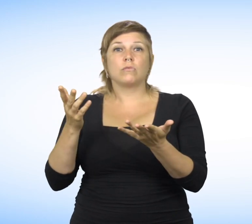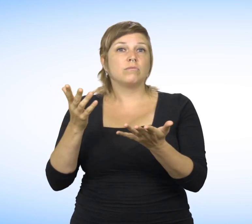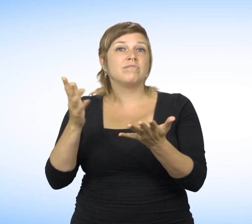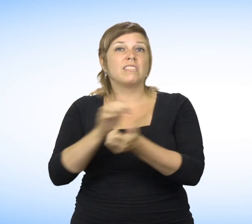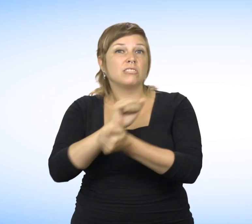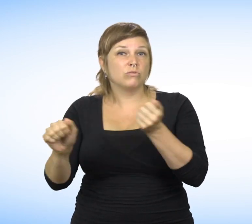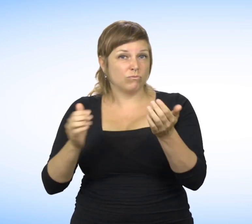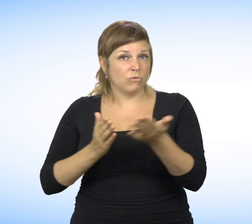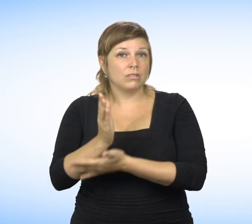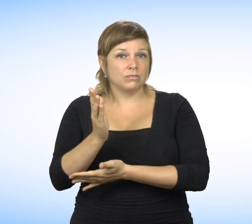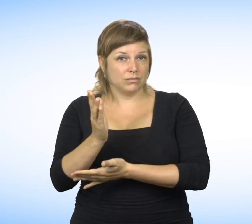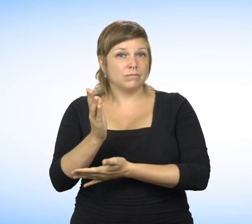violation of children's rights,